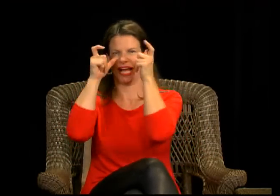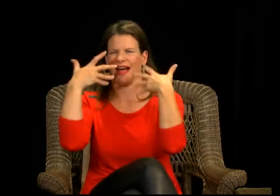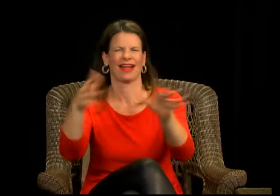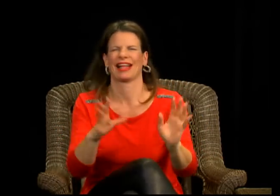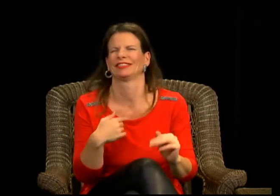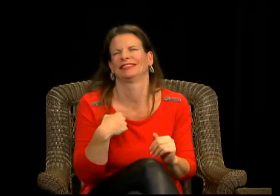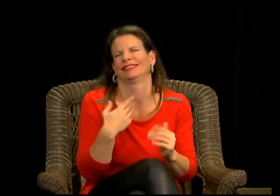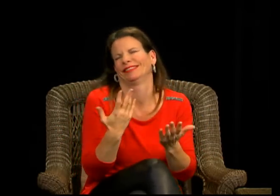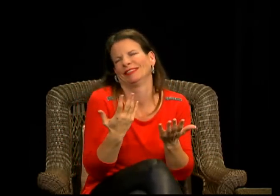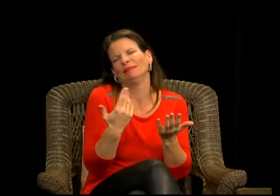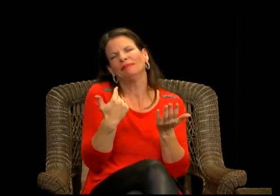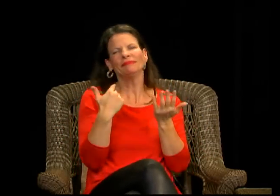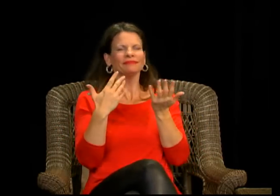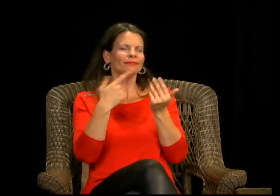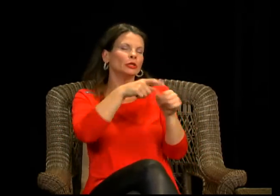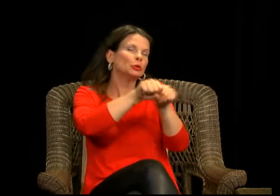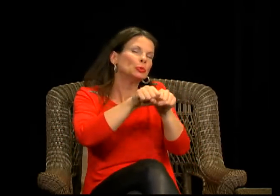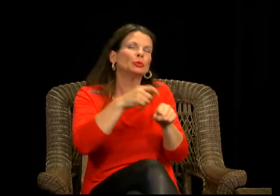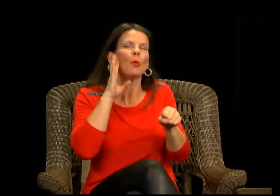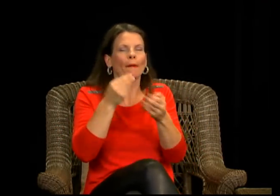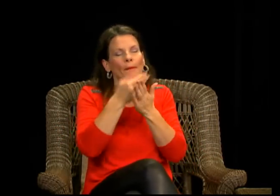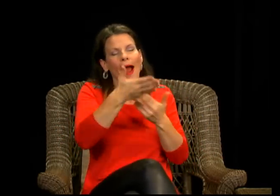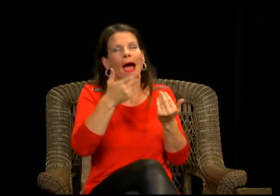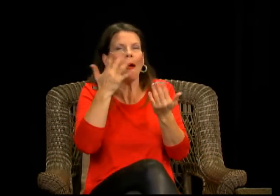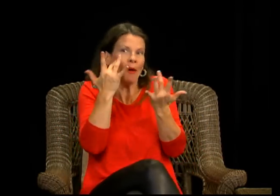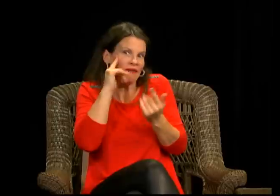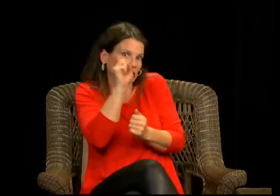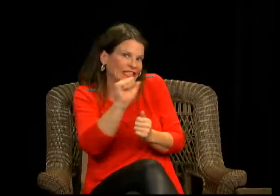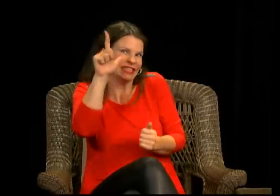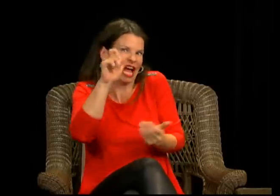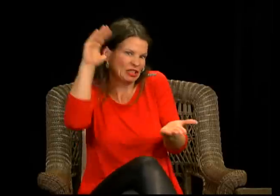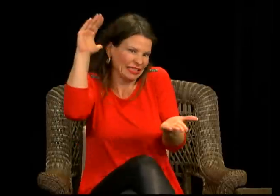or jewelry or accessories, you know, $75,000 glasses,